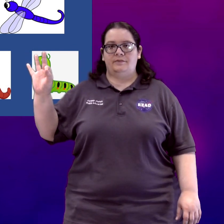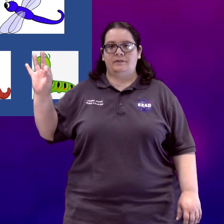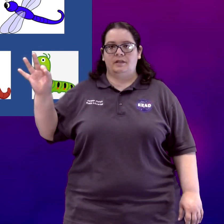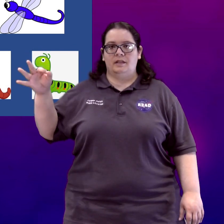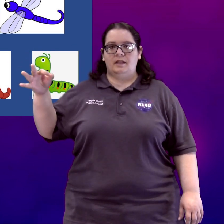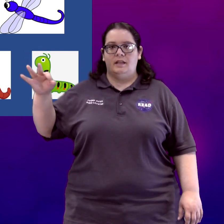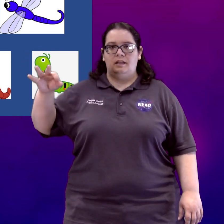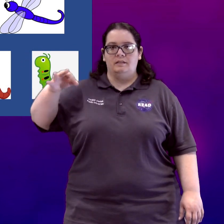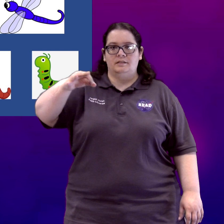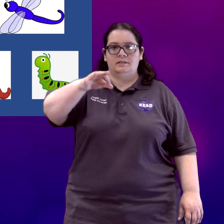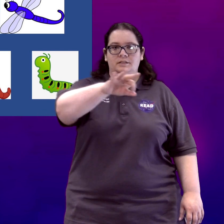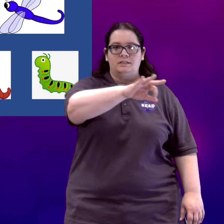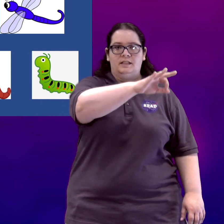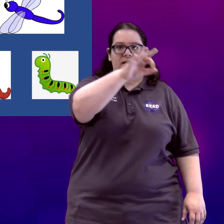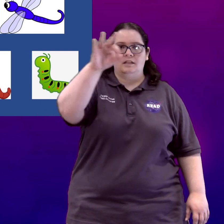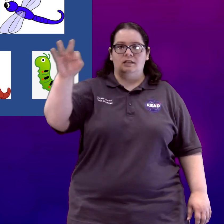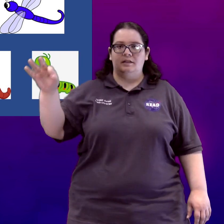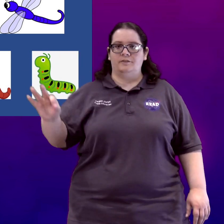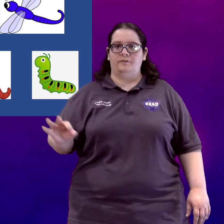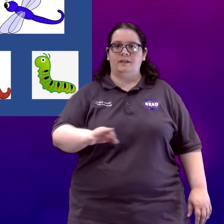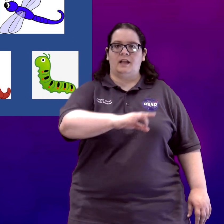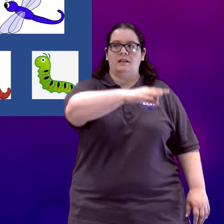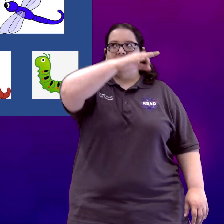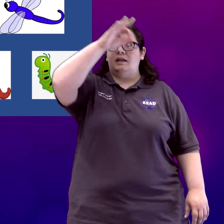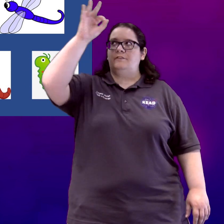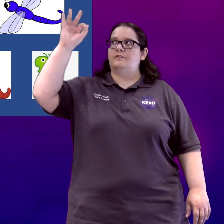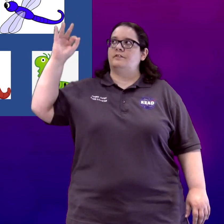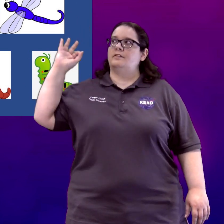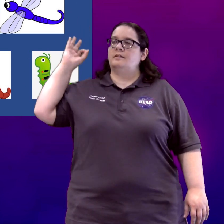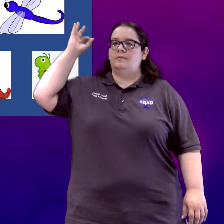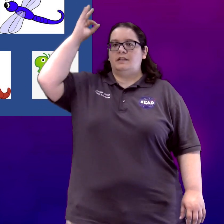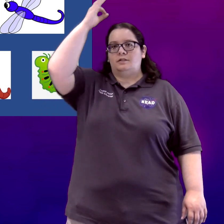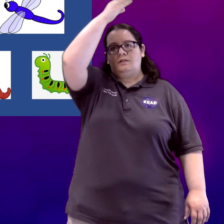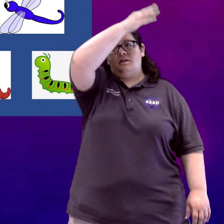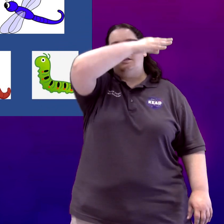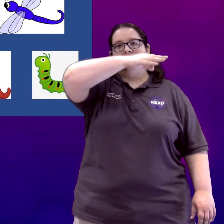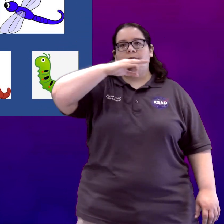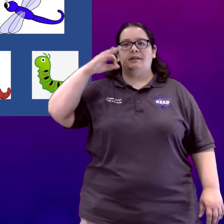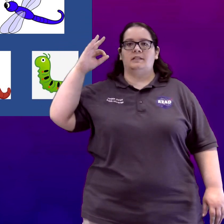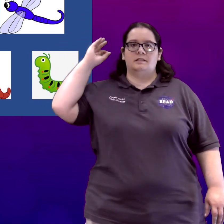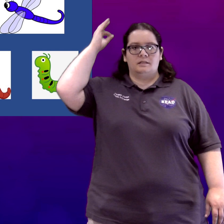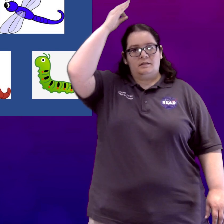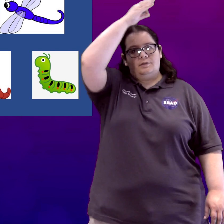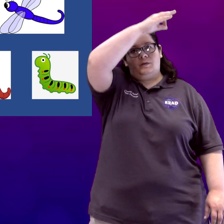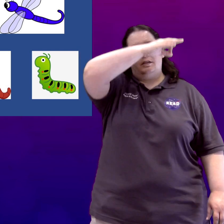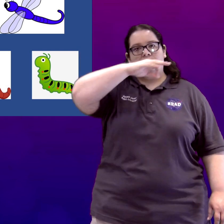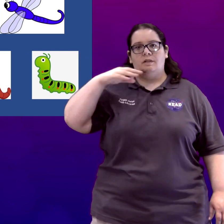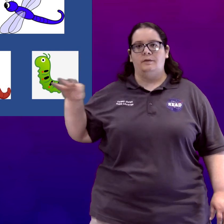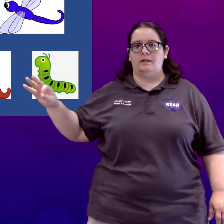and just let it fly, kind of meander all over the place. It's really annoying, right?